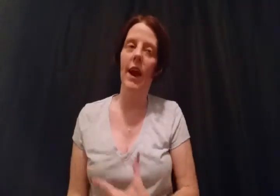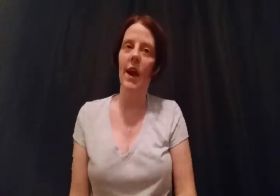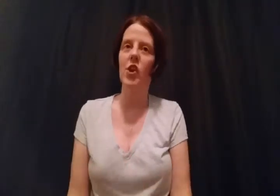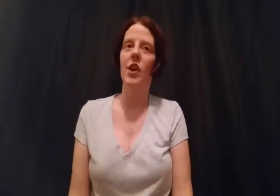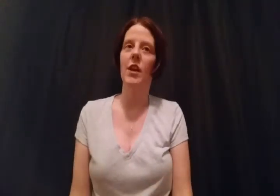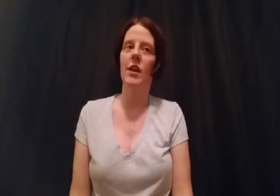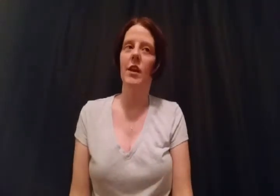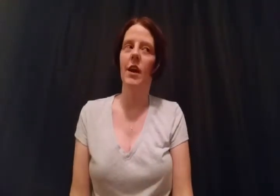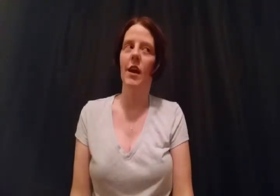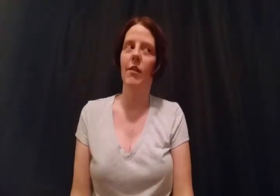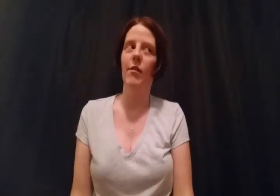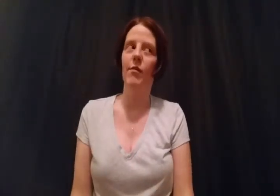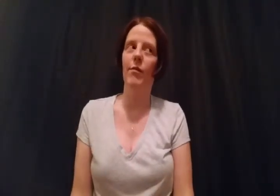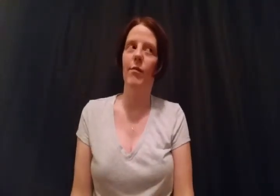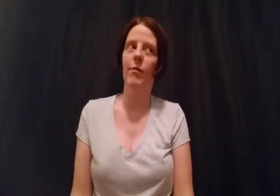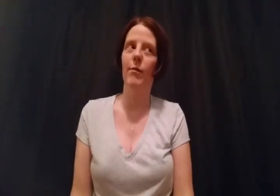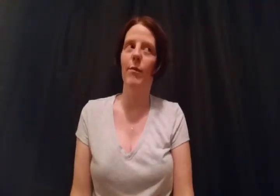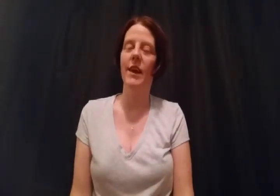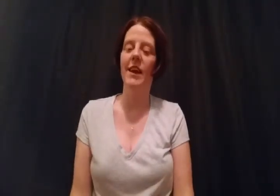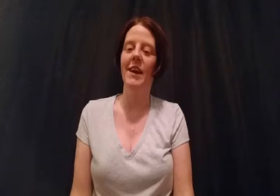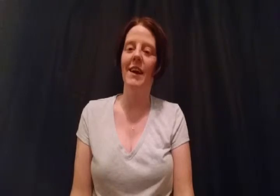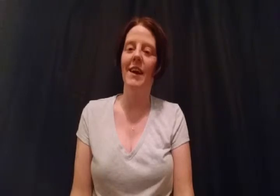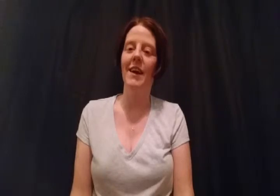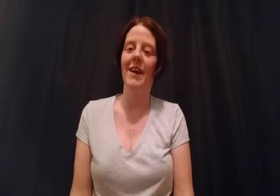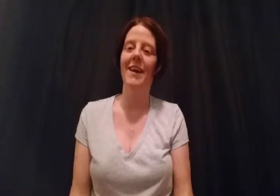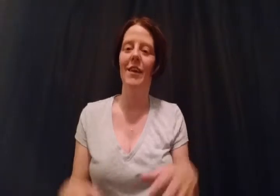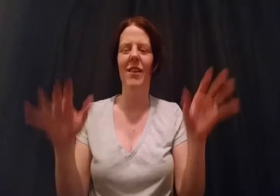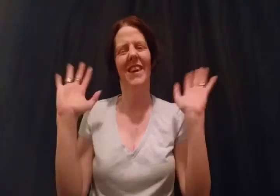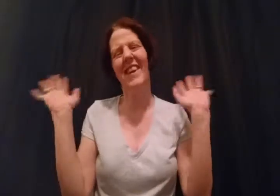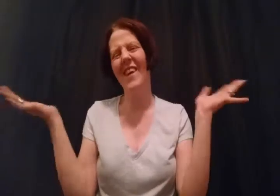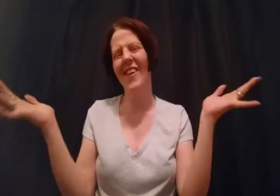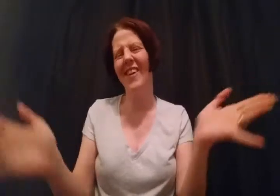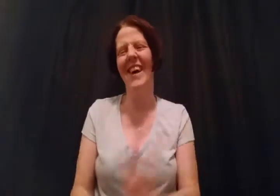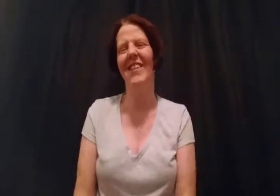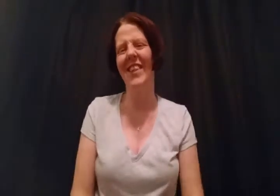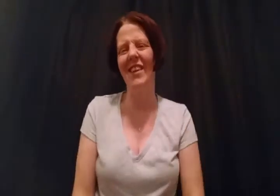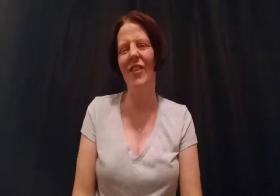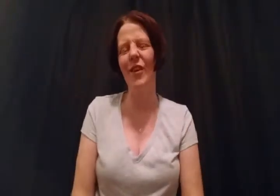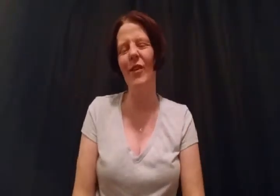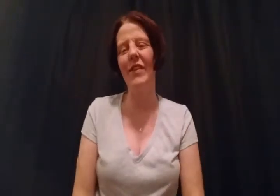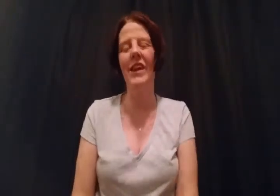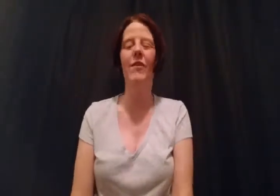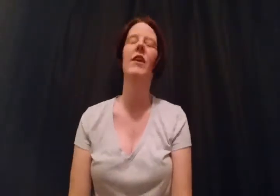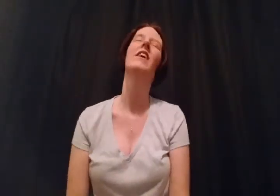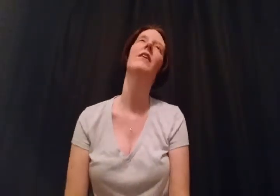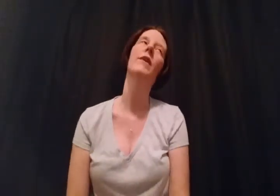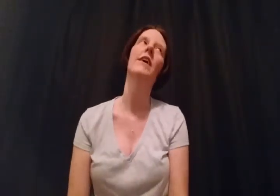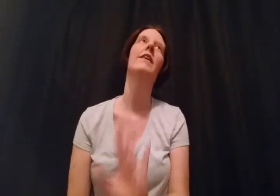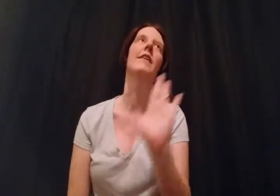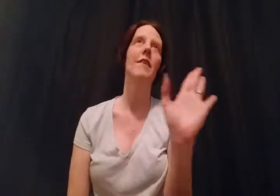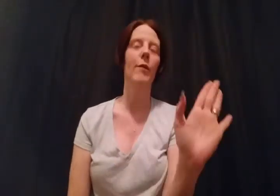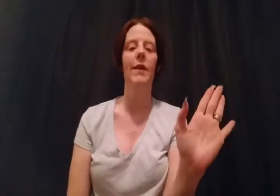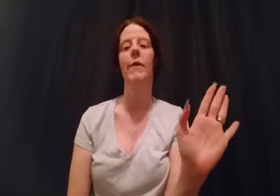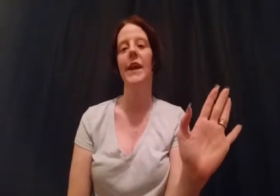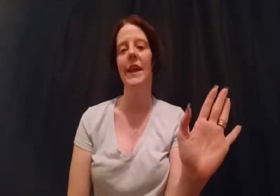reaction and kind of being, you know, like, no, I don't think so. And then I went, you know what, wait a minute.